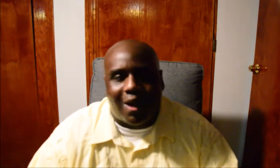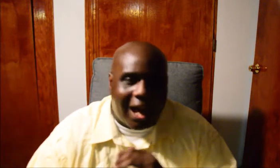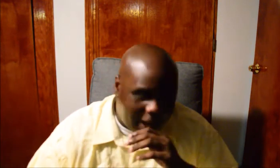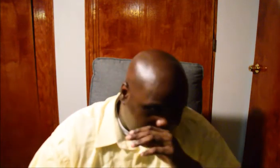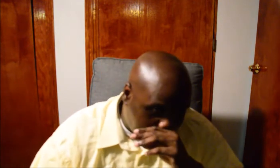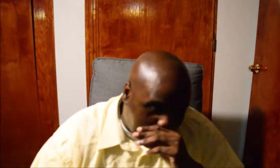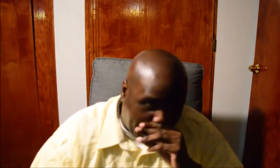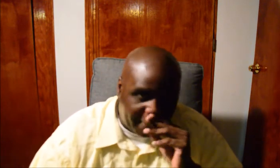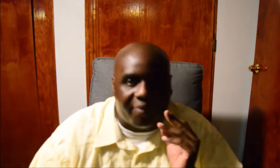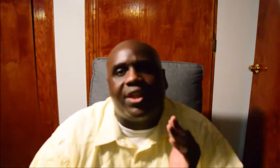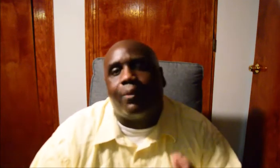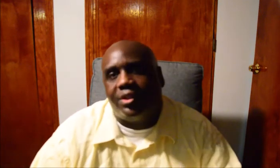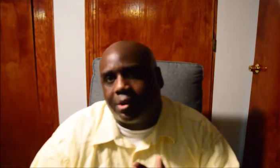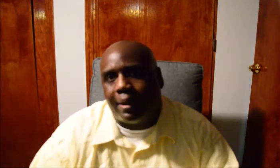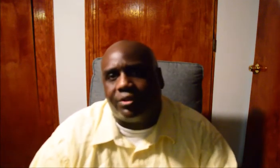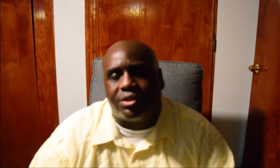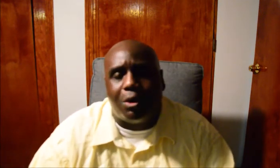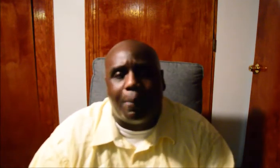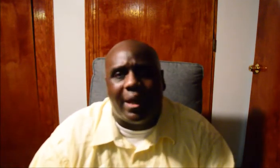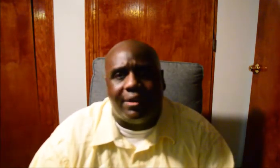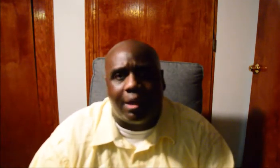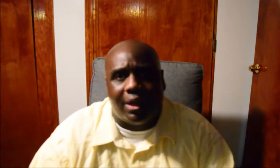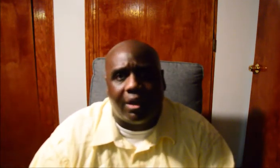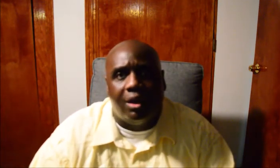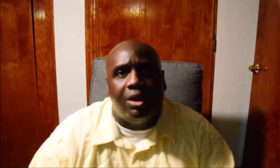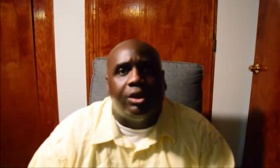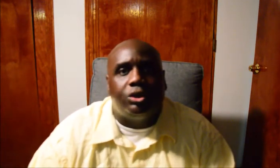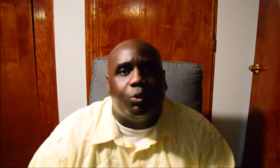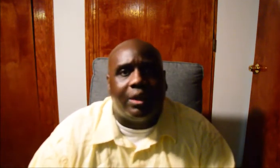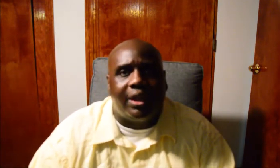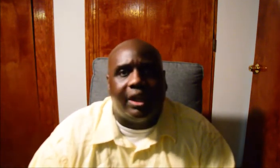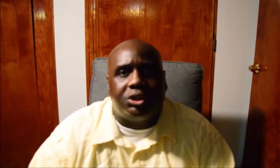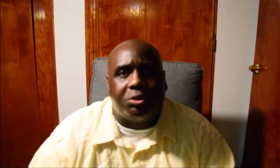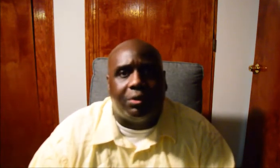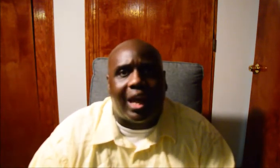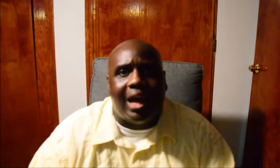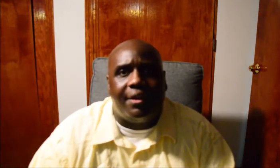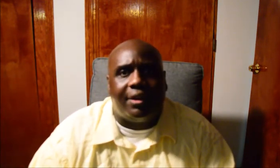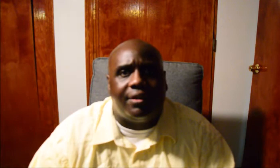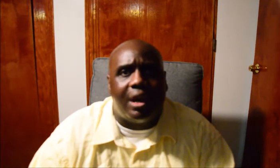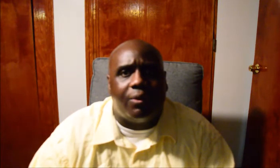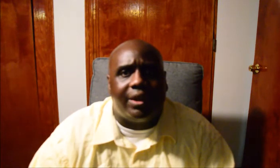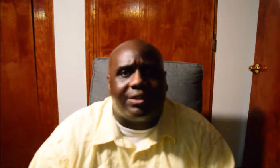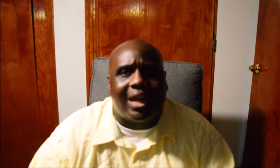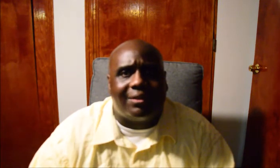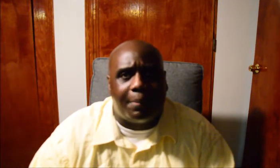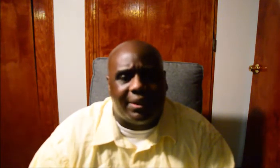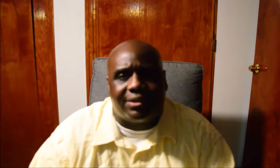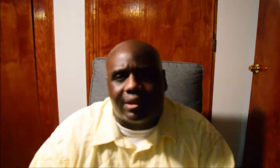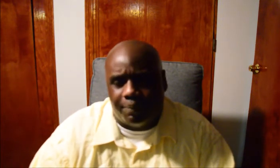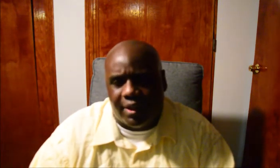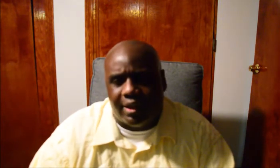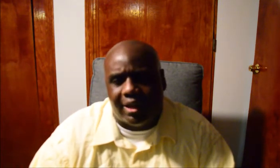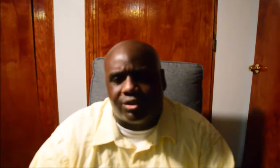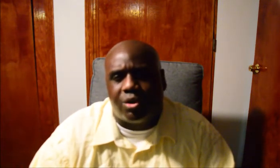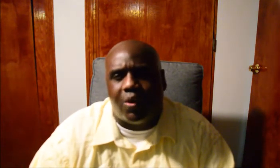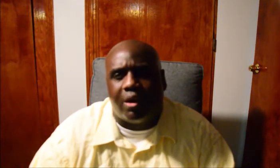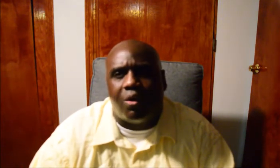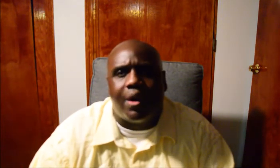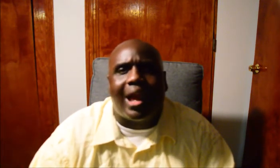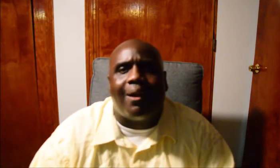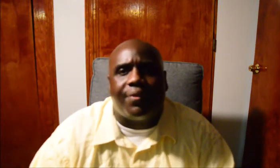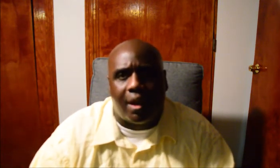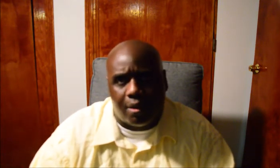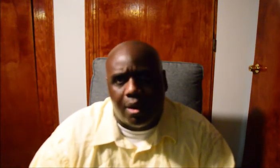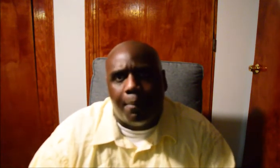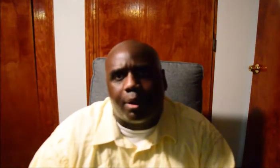even though I have my theories about this whole pandemic, really and truly, I know it's got to be something that is going